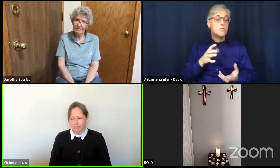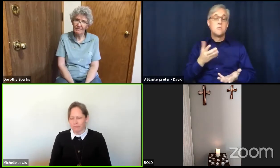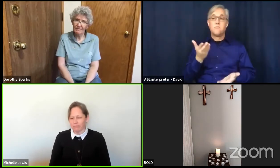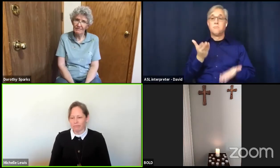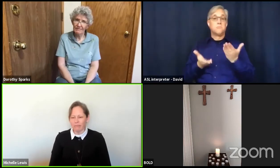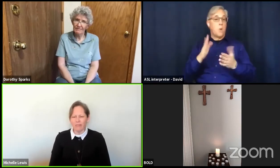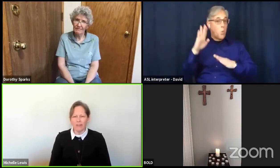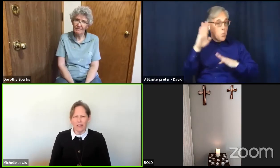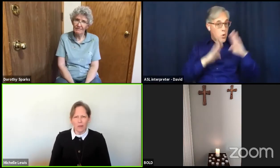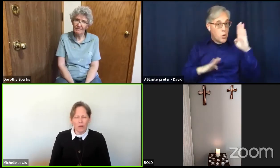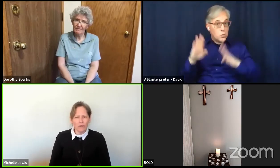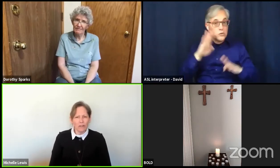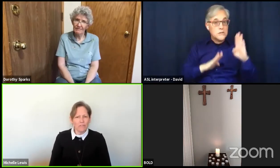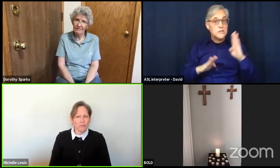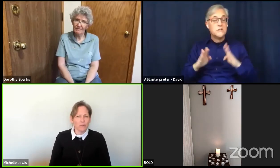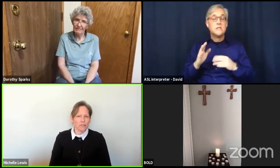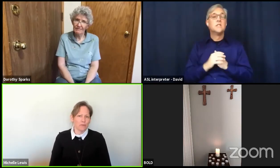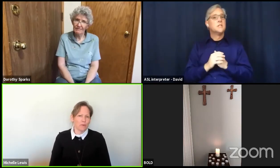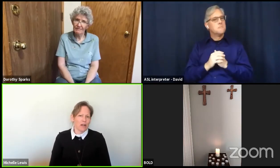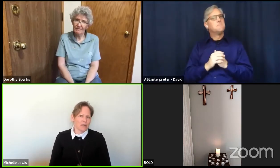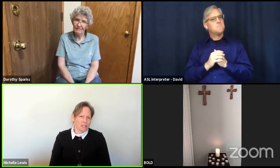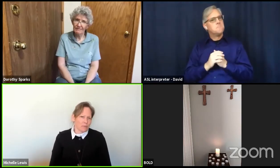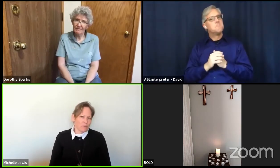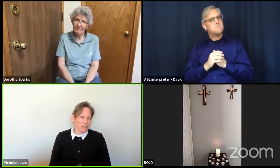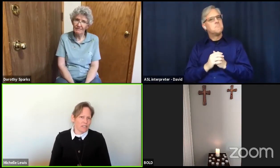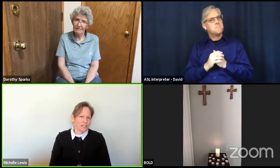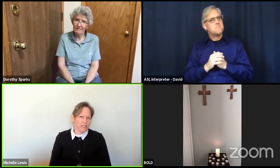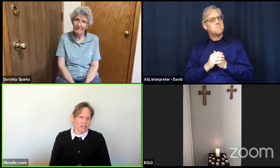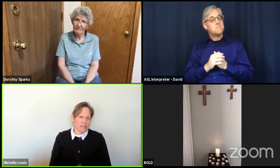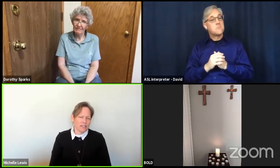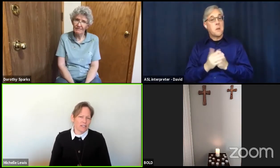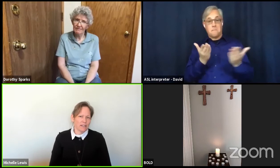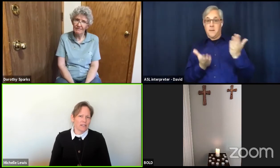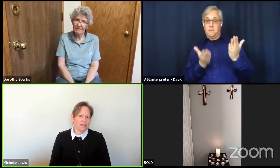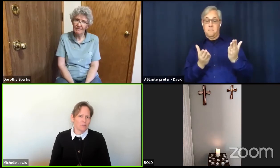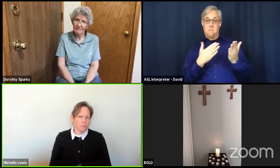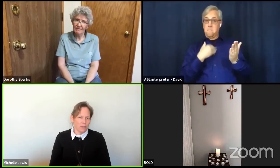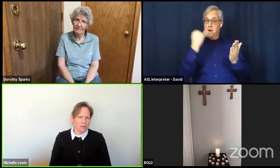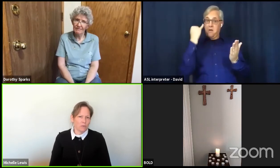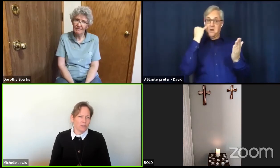I wonder if you could do some of these things to be with Jesus.